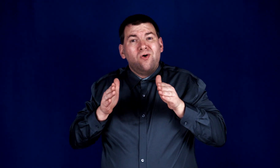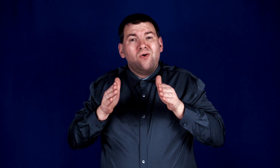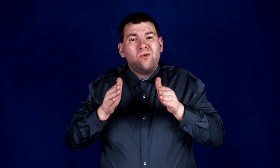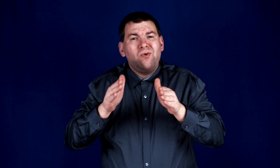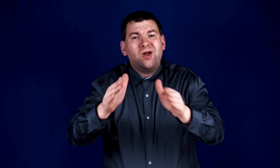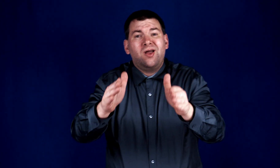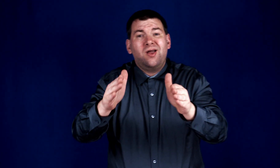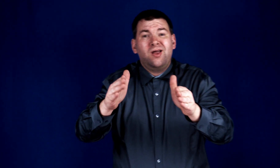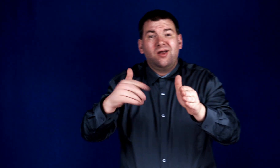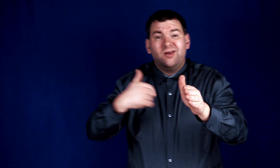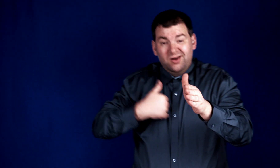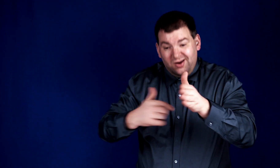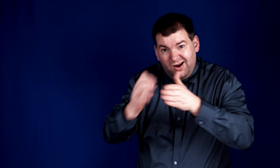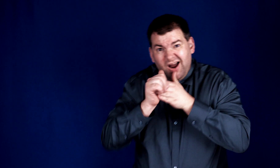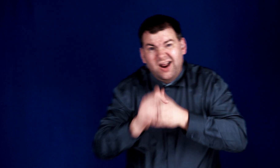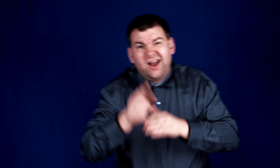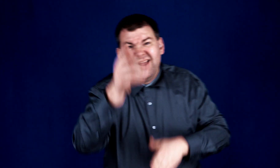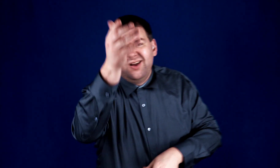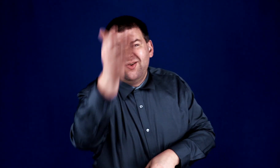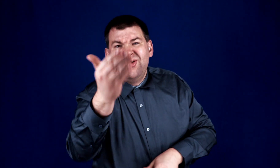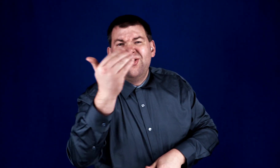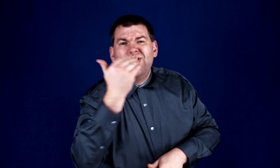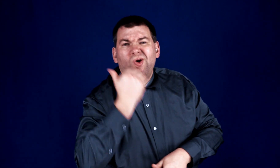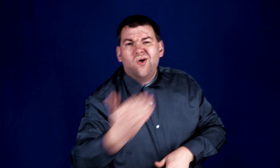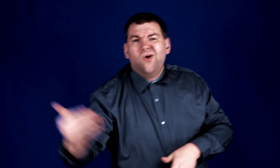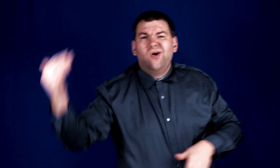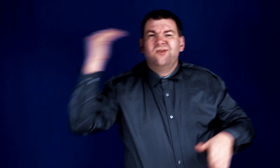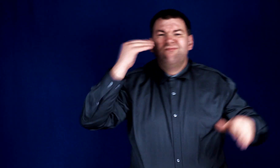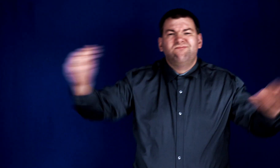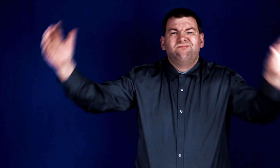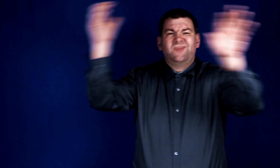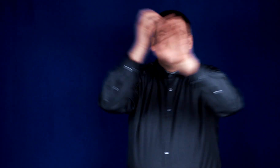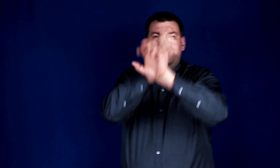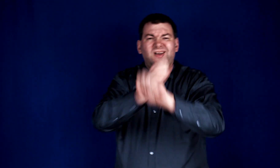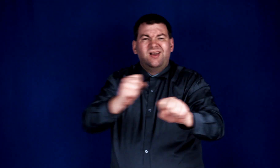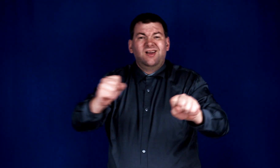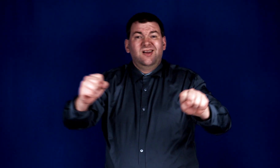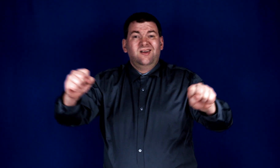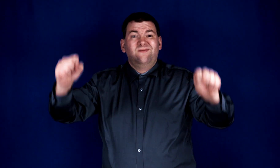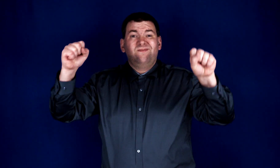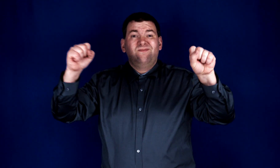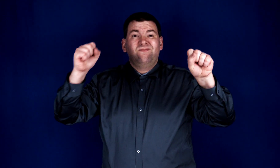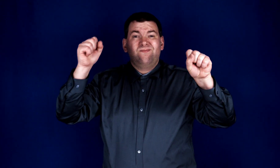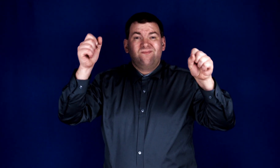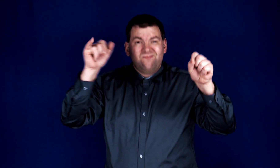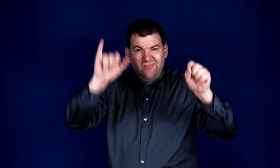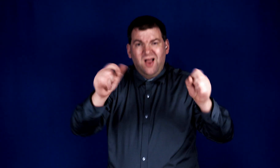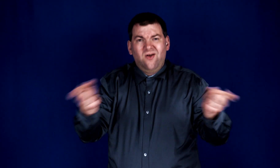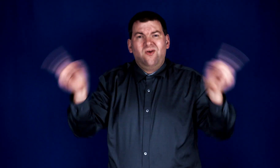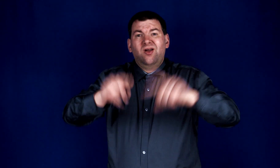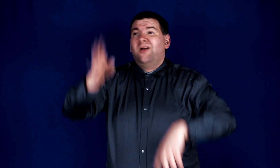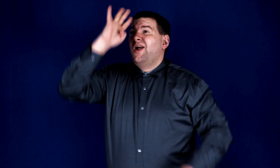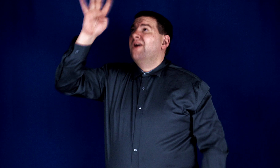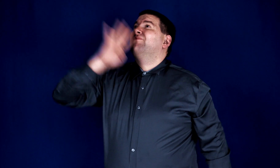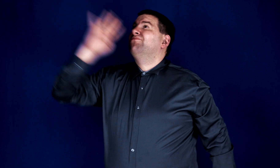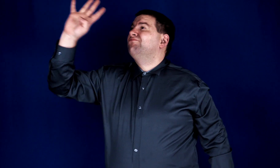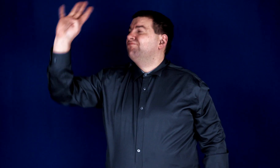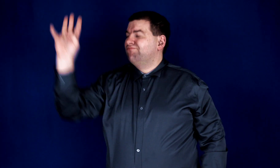the way I'll lead you safely home When God whispers